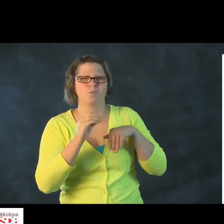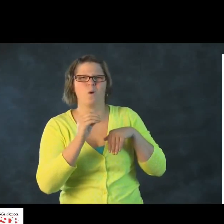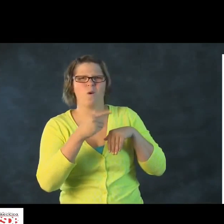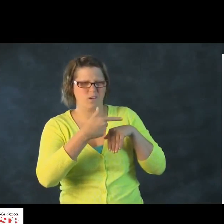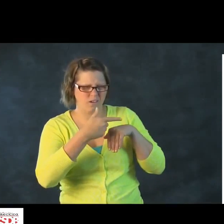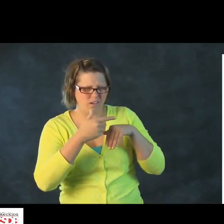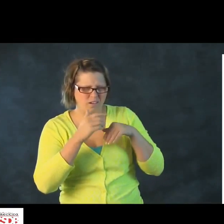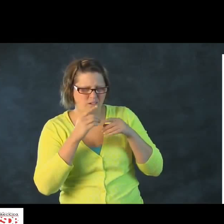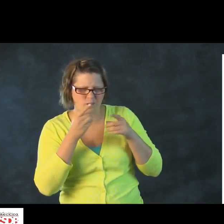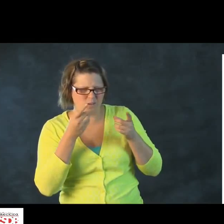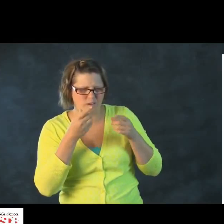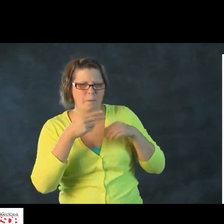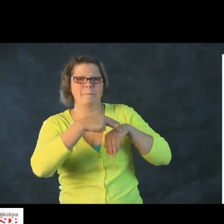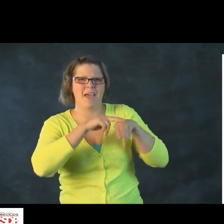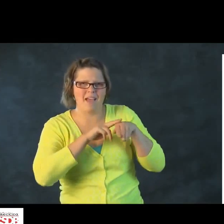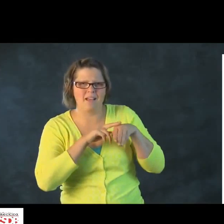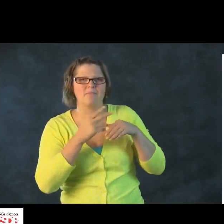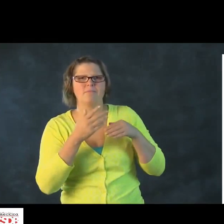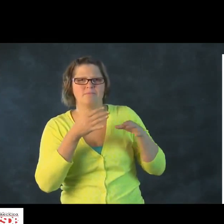knee.